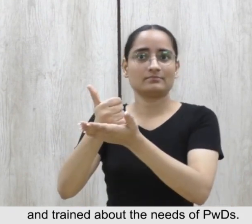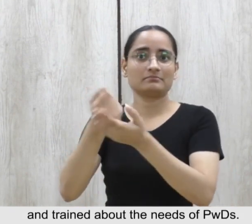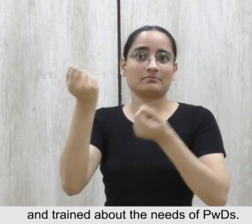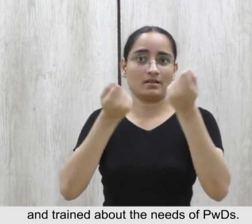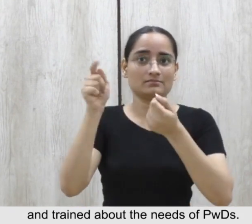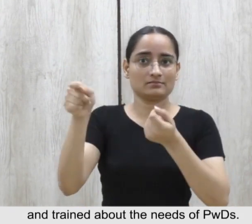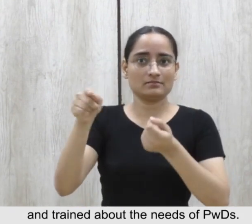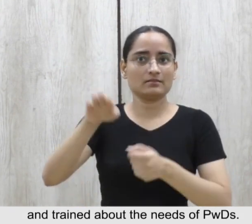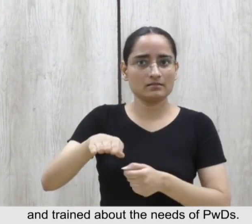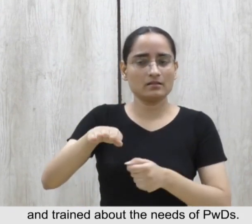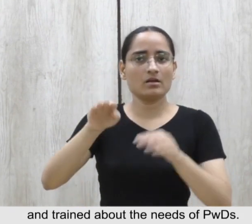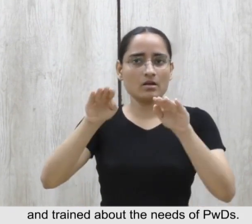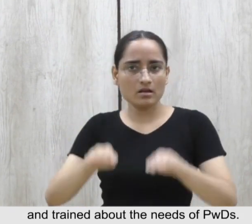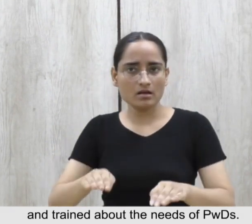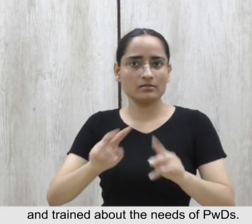of PWDs.